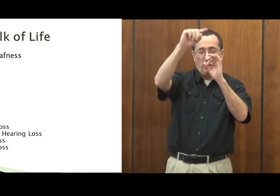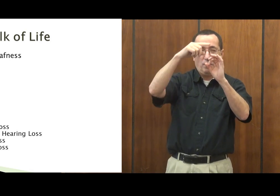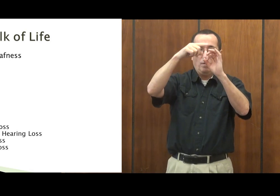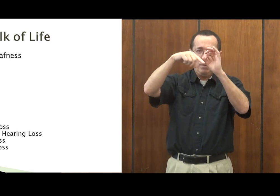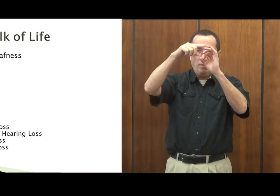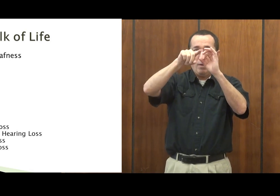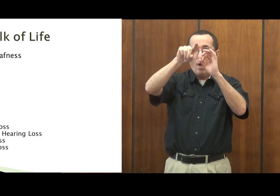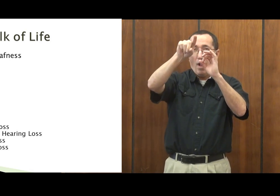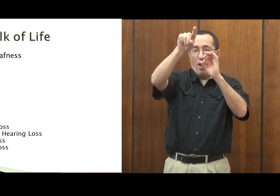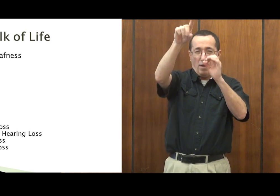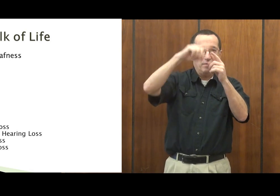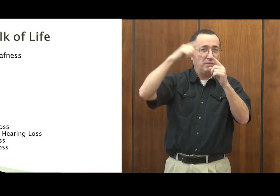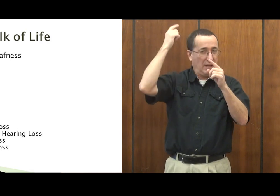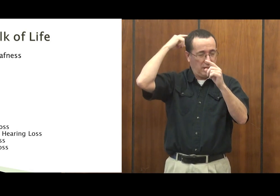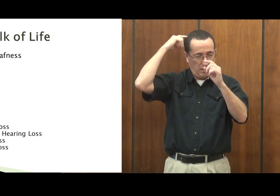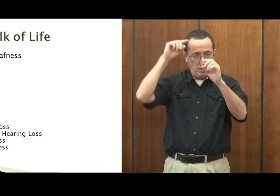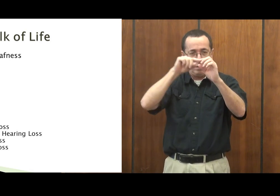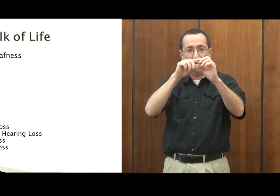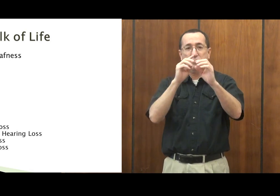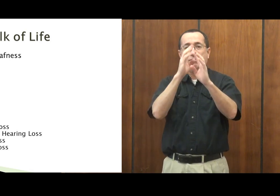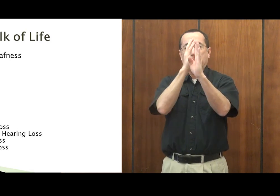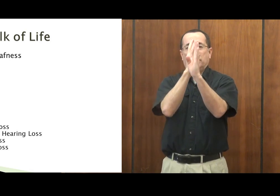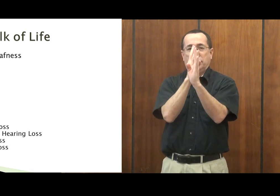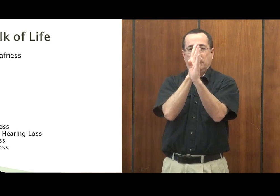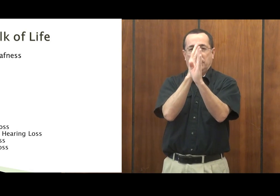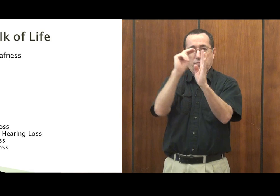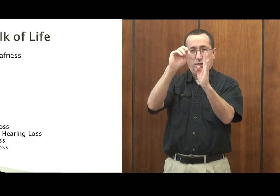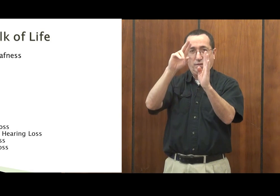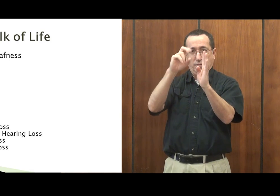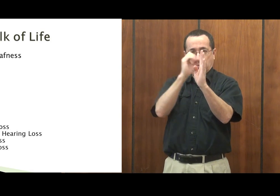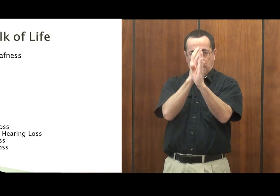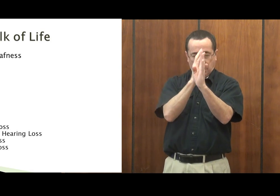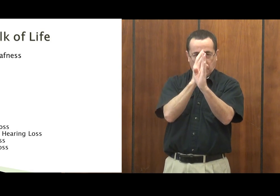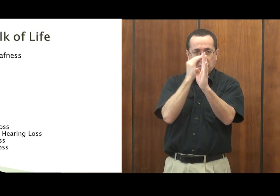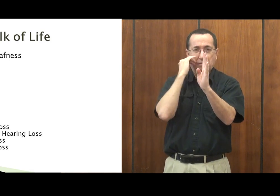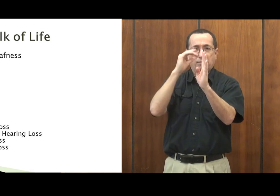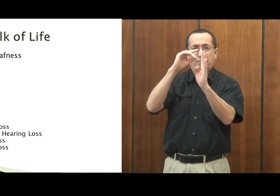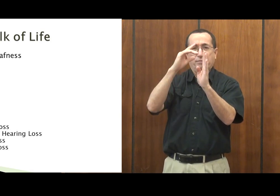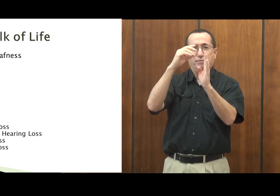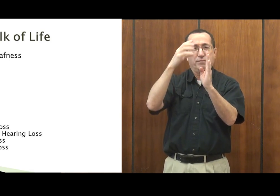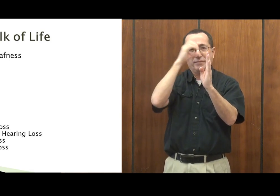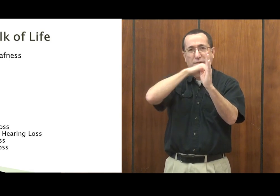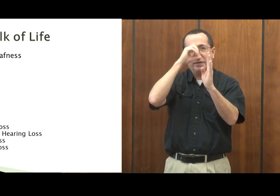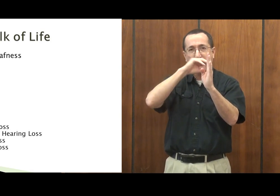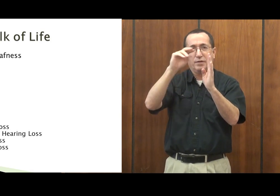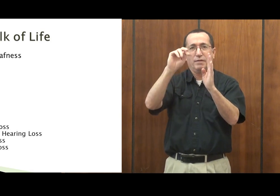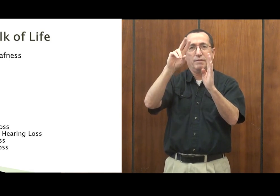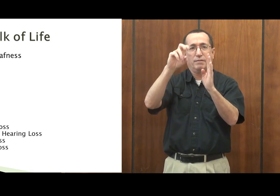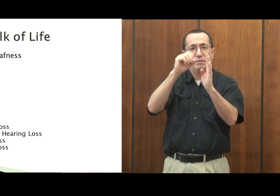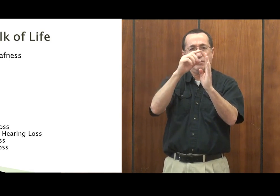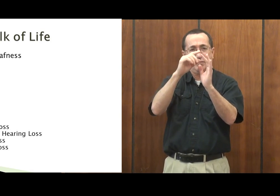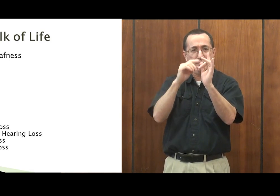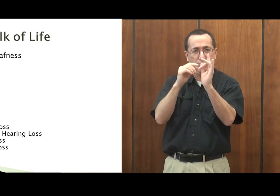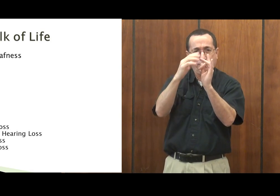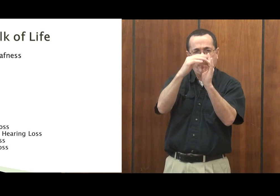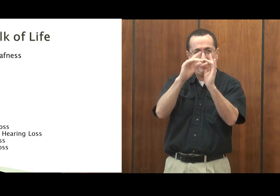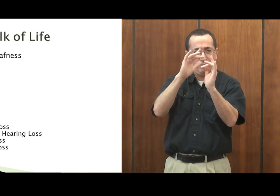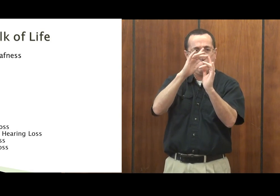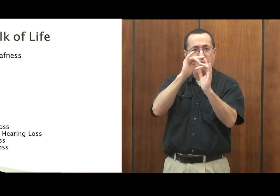And the connections between the cochlea and the brain. If there's anything broken down